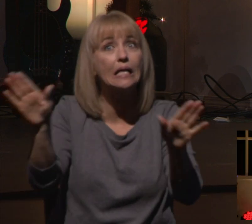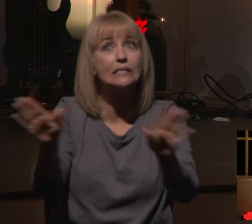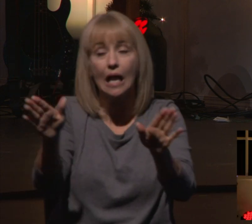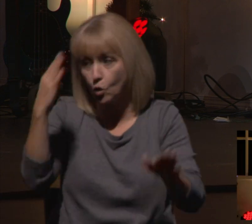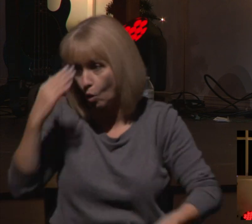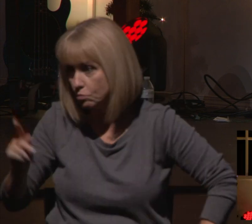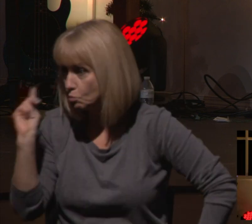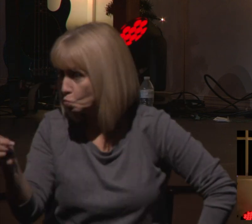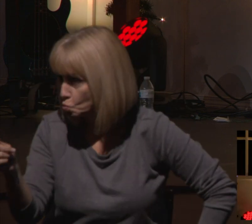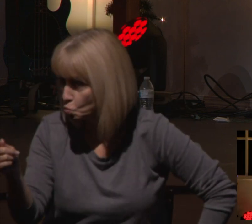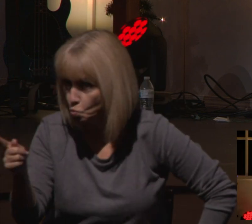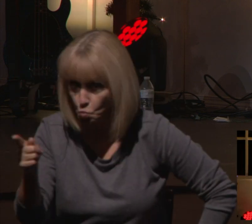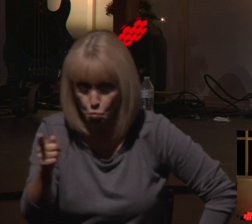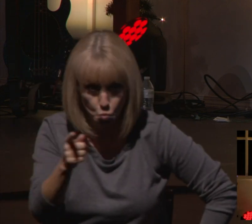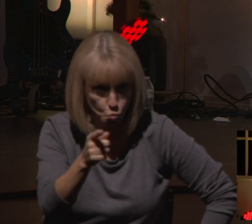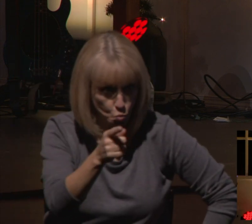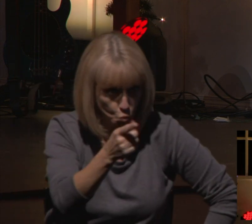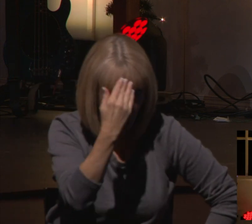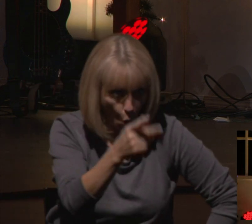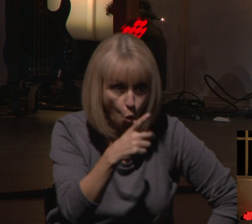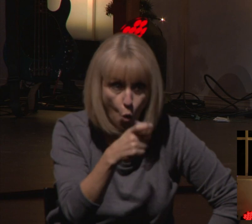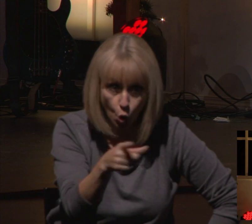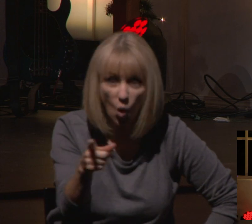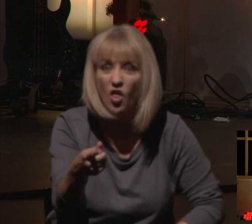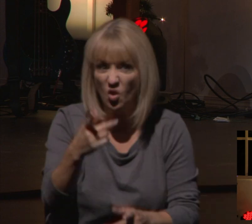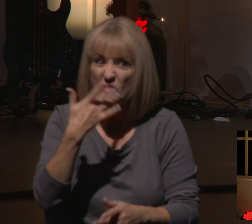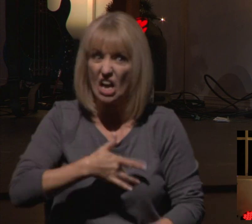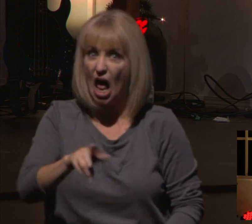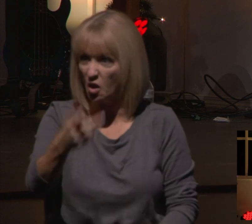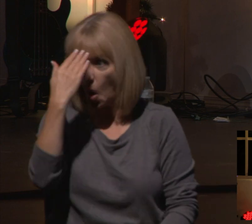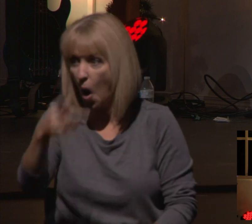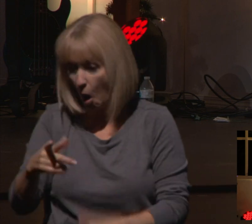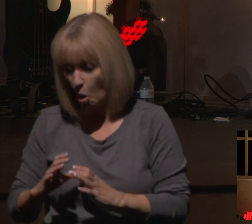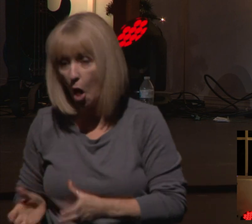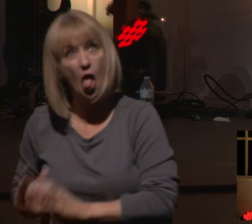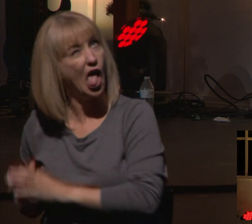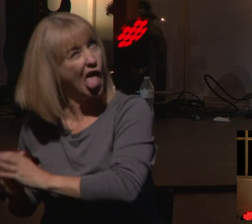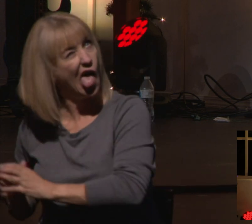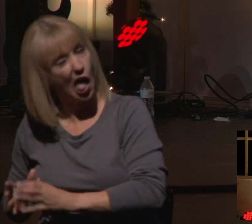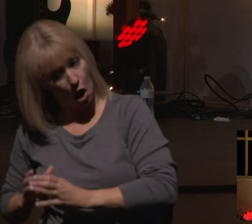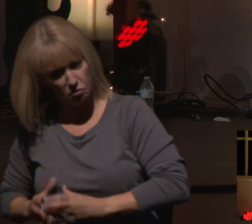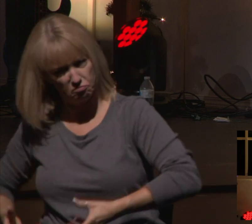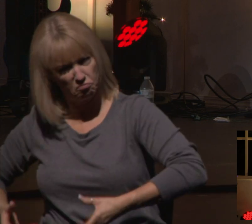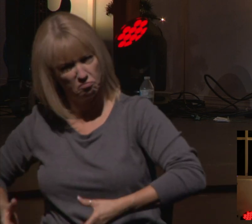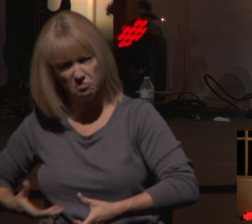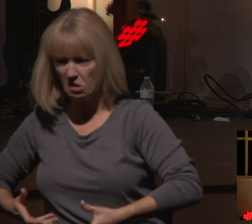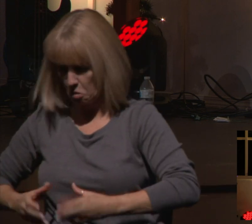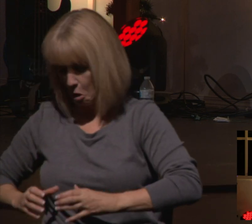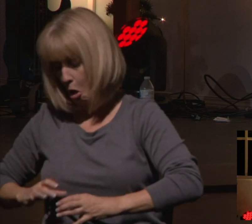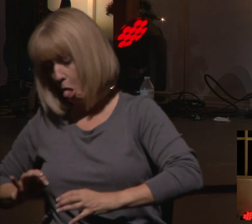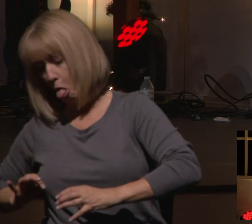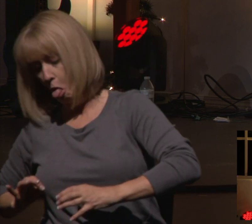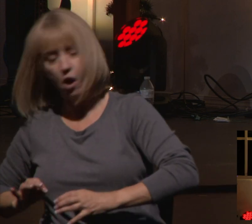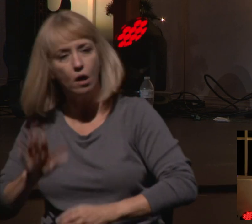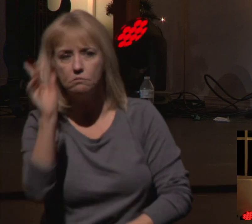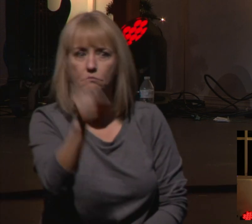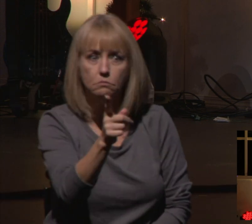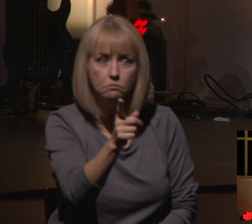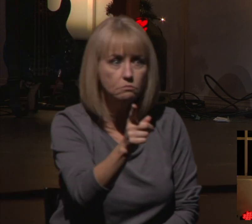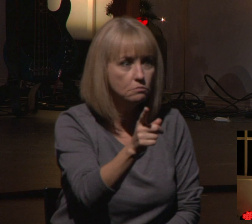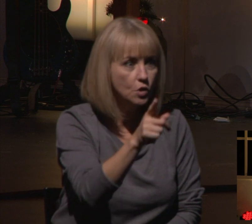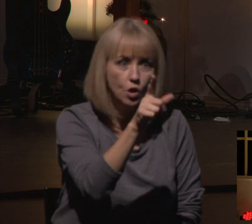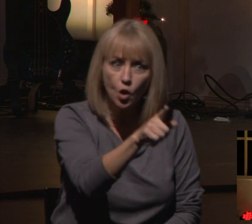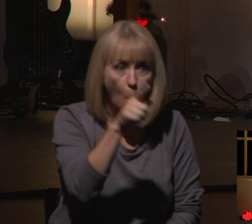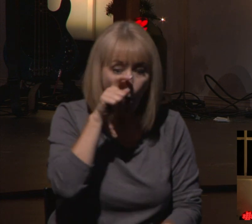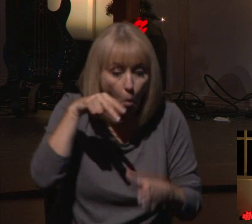who I'm looking at, all right? Those of you who go down to the Christmas tree, you shake it, you peek in there, you rip the paper. Don't open it until the weekend, okay? So